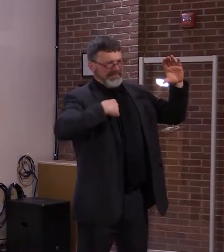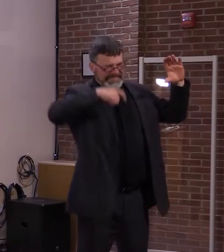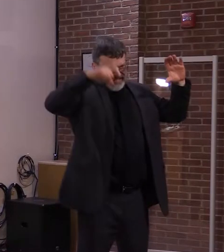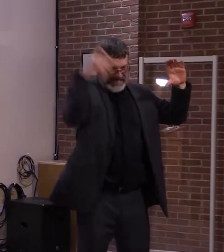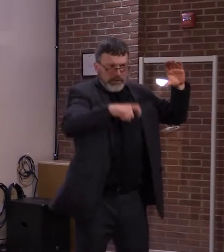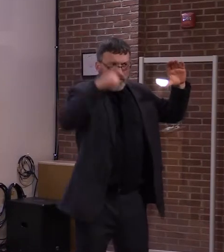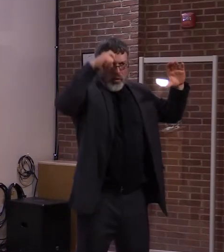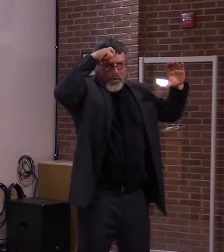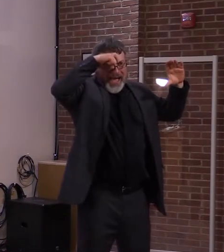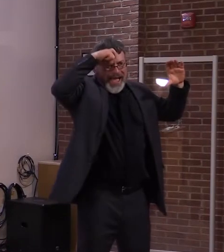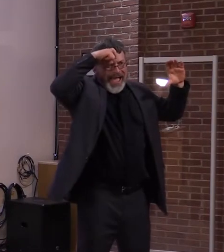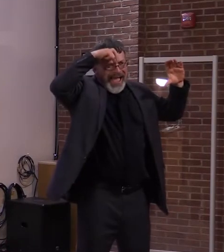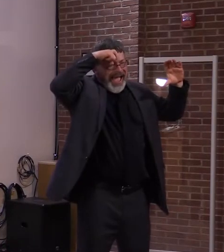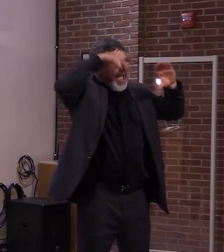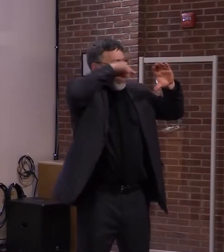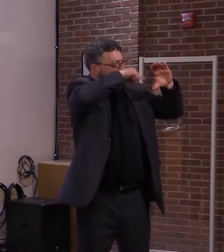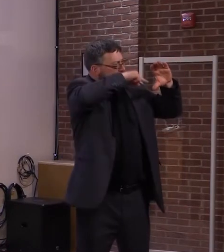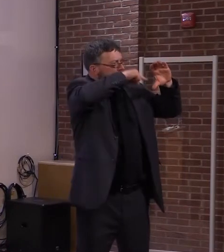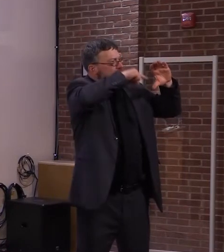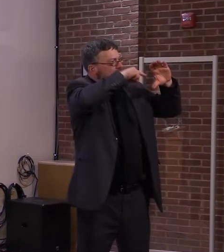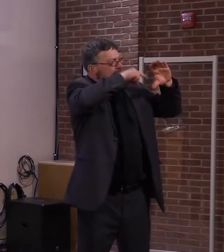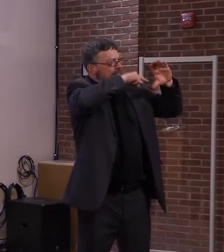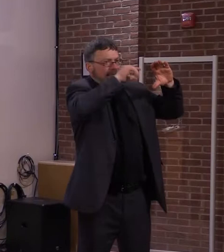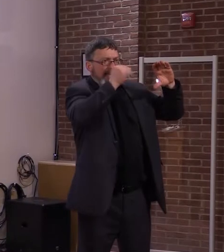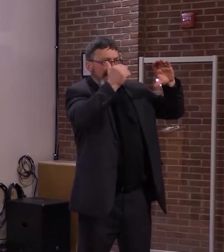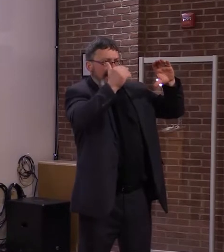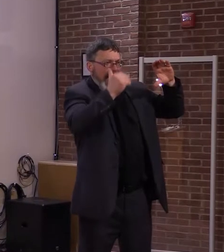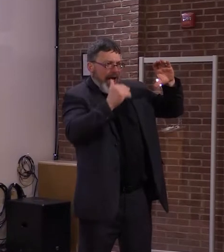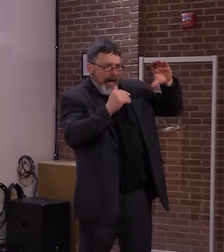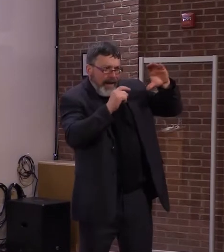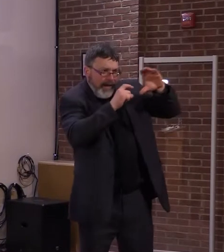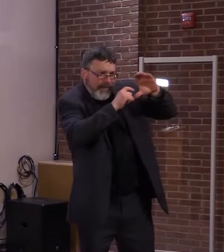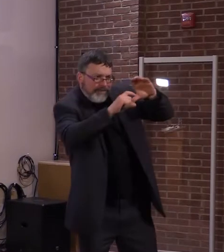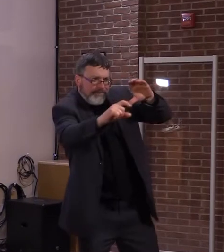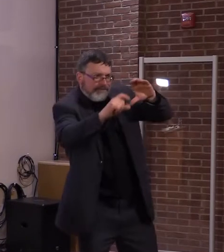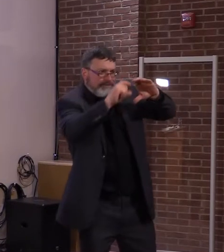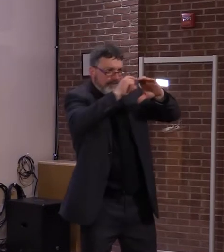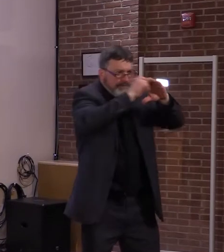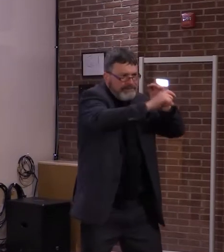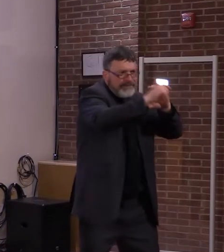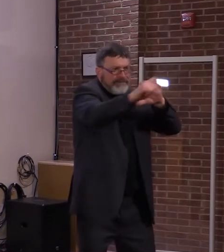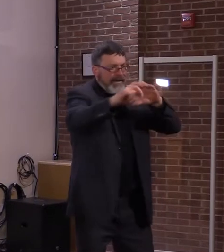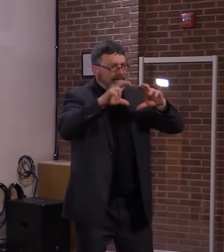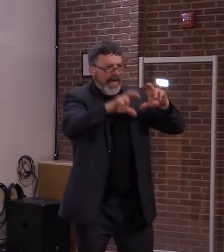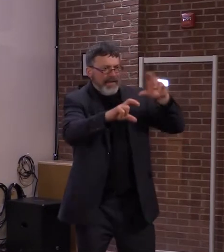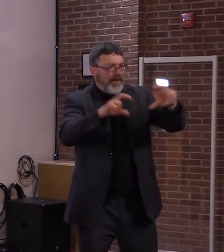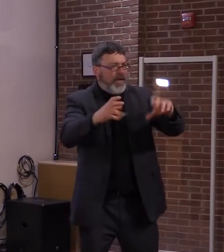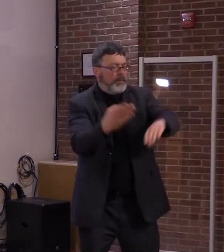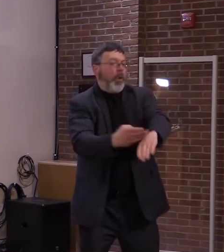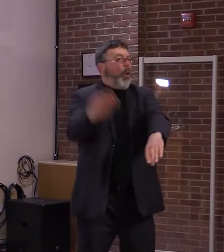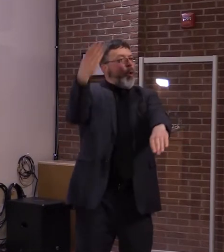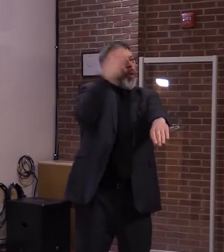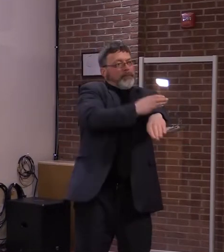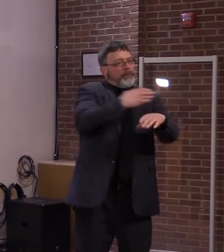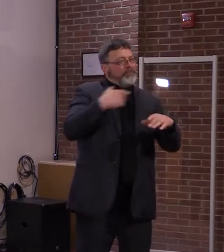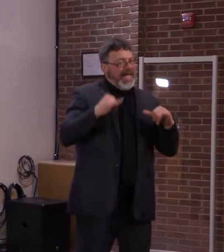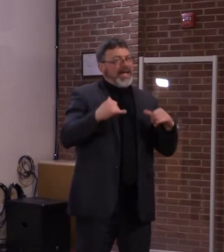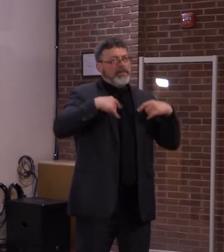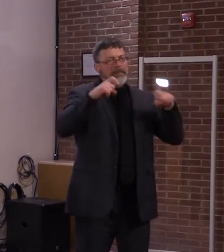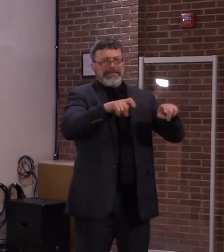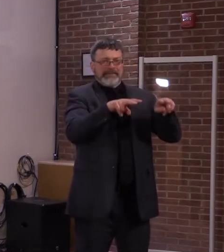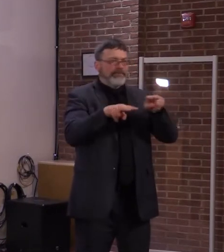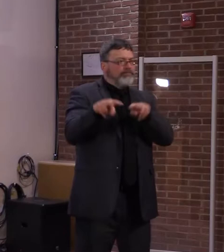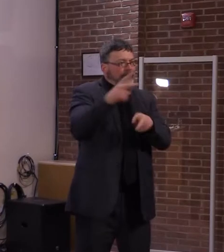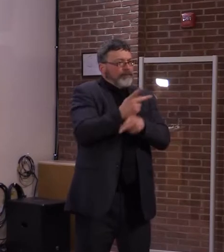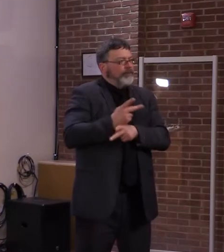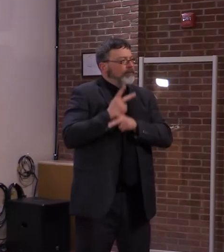opportunity, and then we look back in five or ten years and wonder what we did with our billion dollars, it